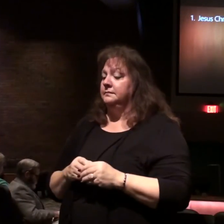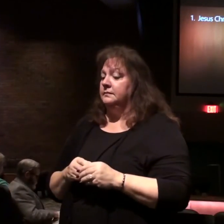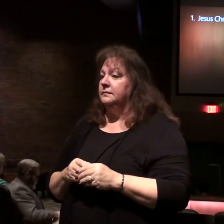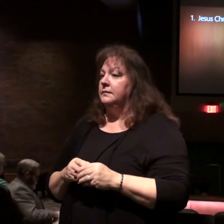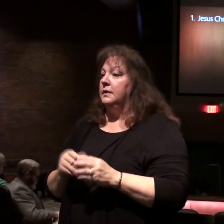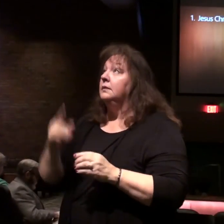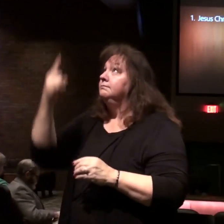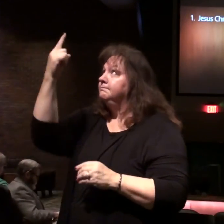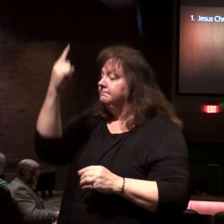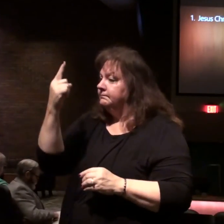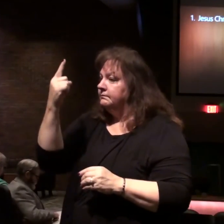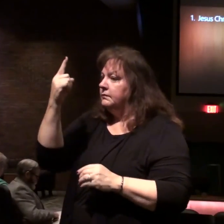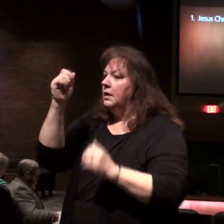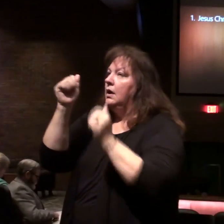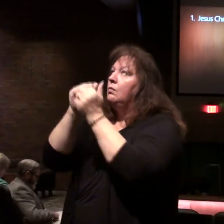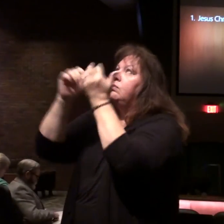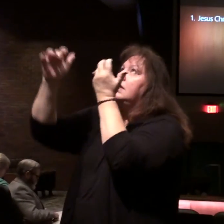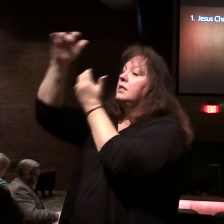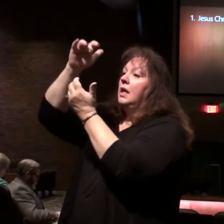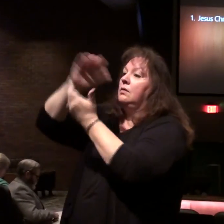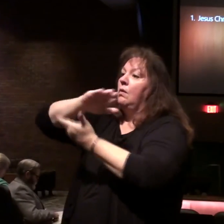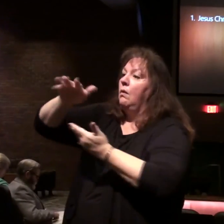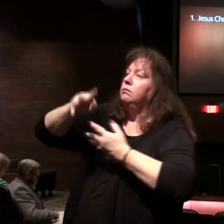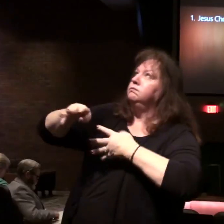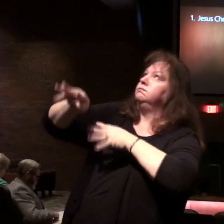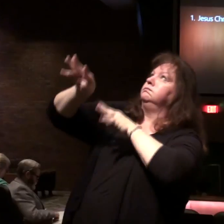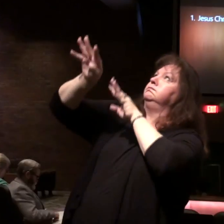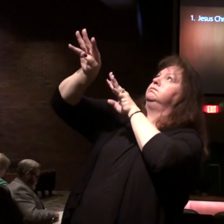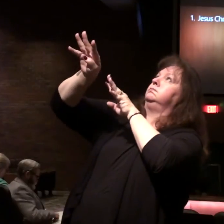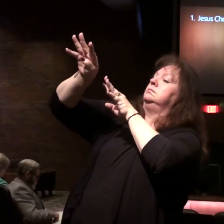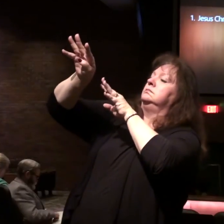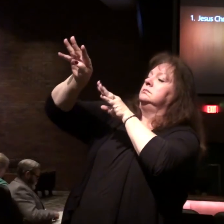he's coming again on the clouds and every eye will see him